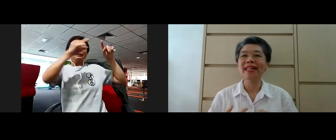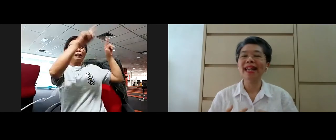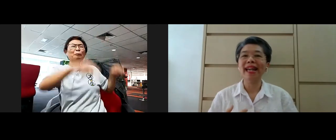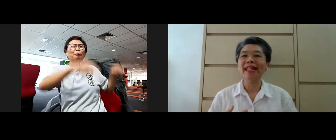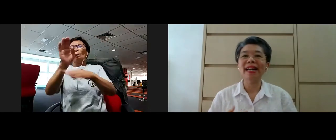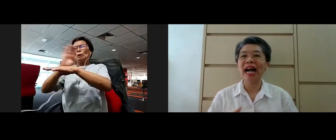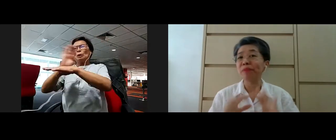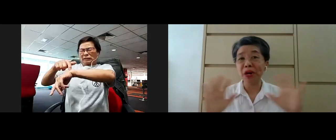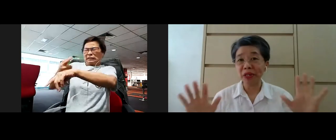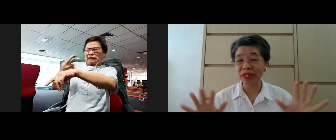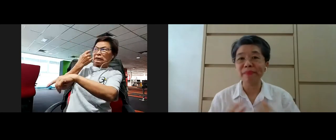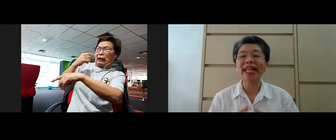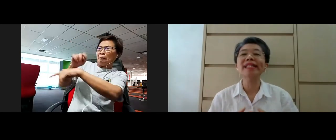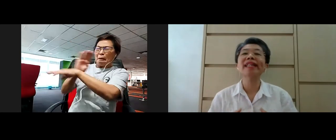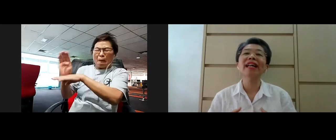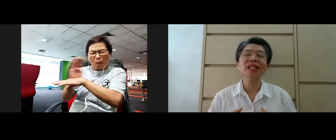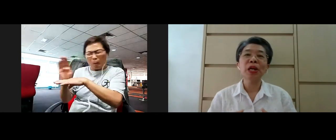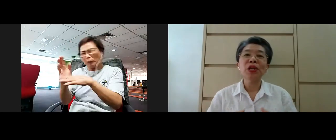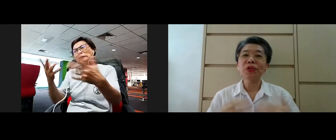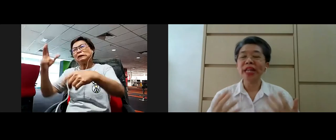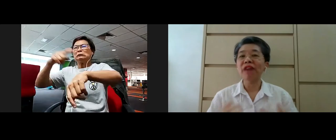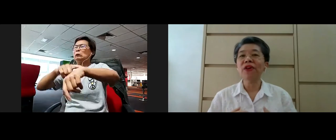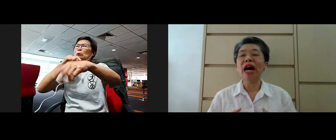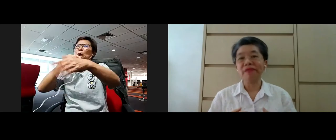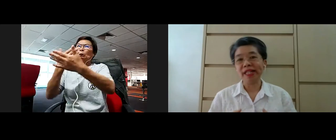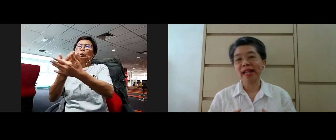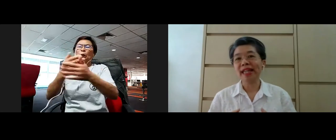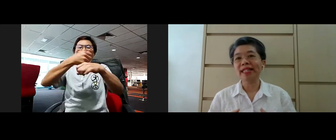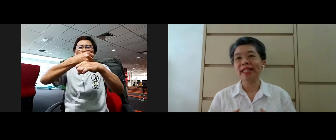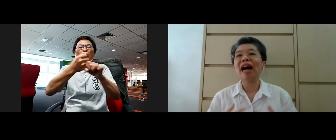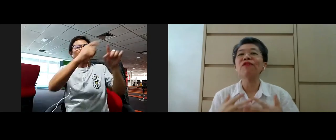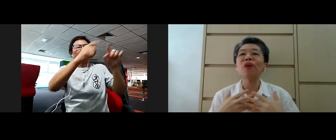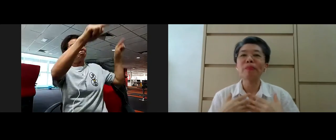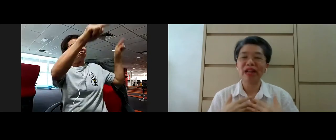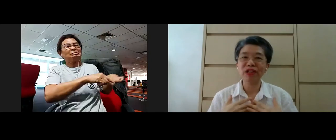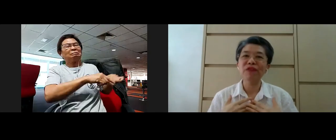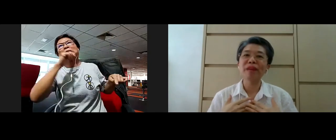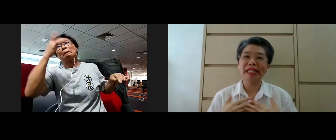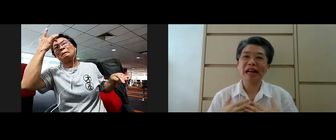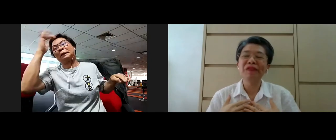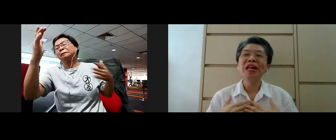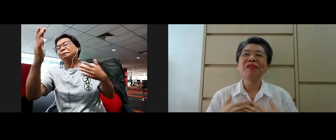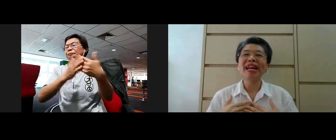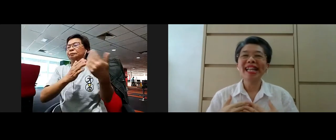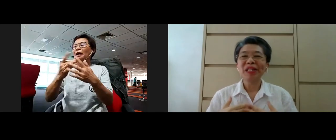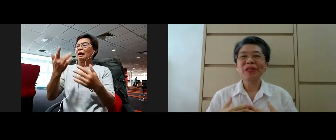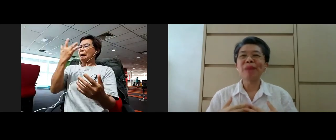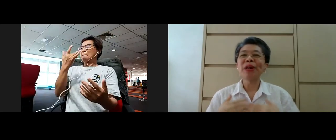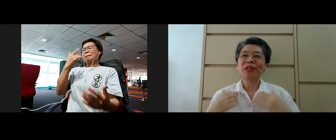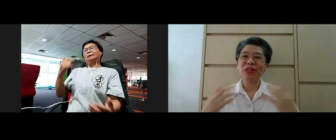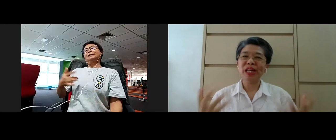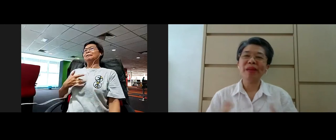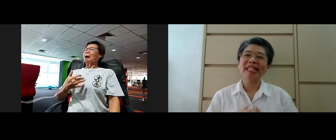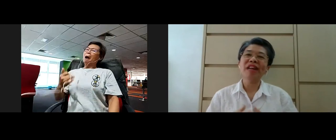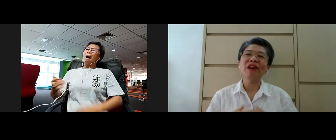recently, and I'm not good at making slides. So therefore, I've decided out of compassion for myself, right? So